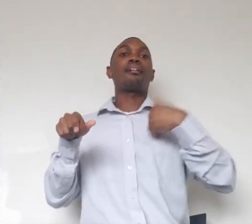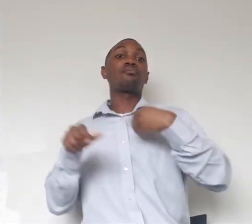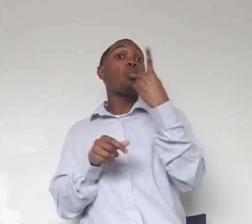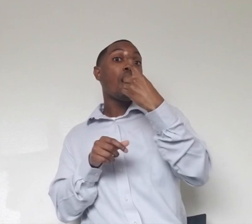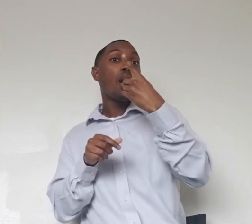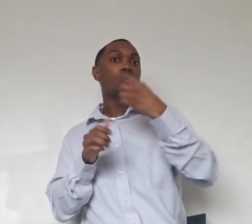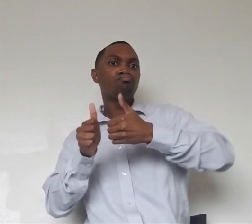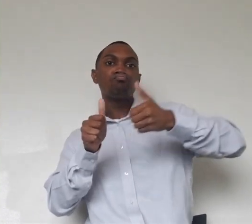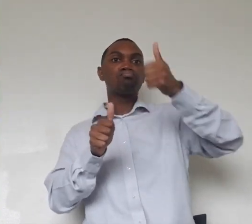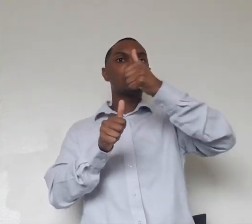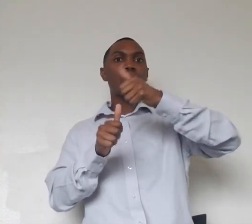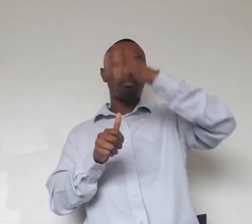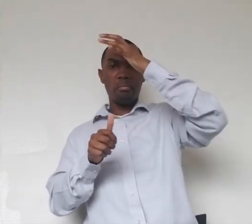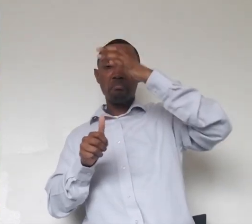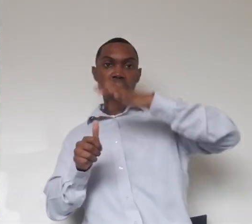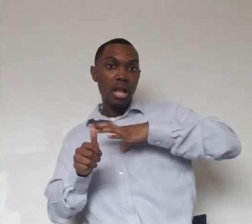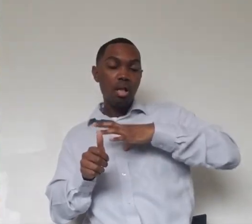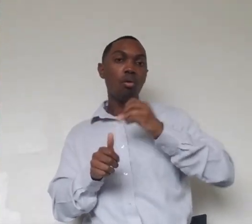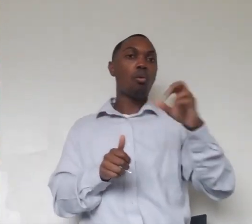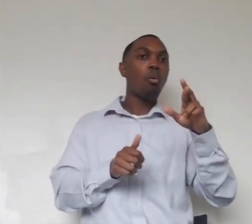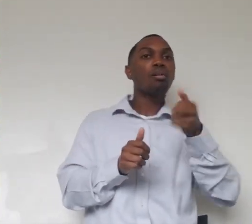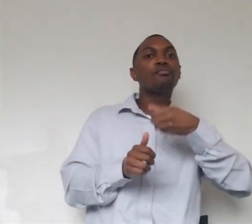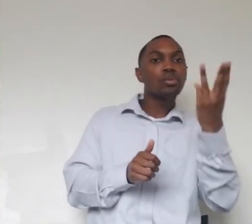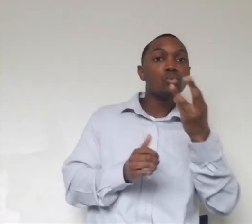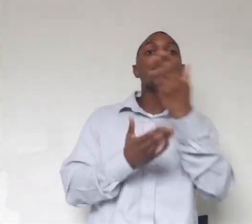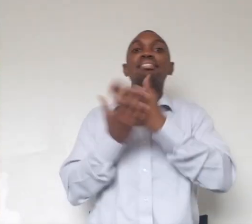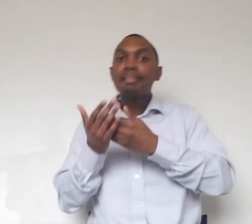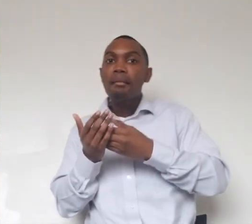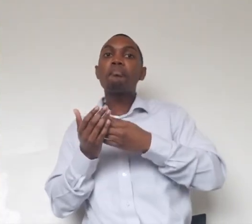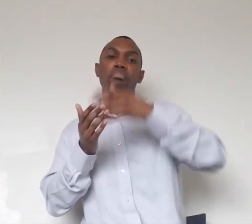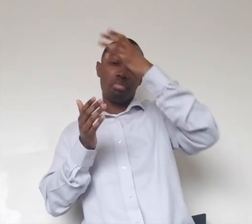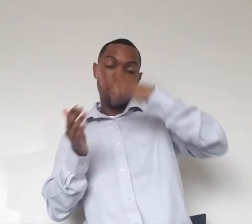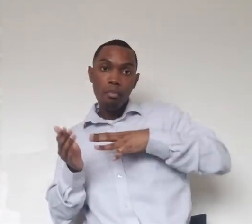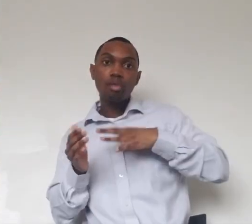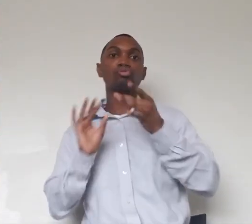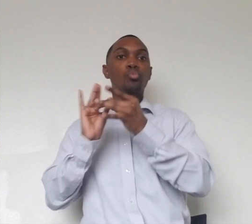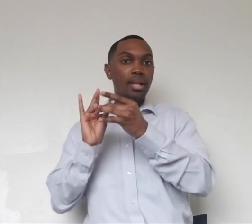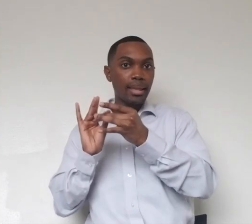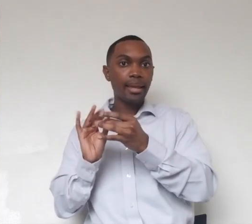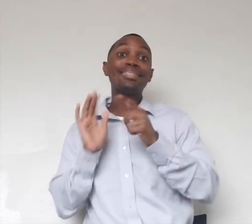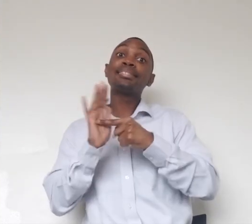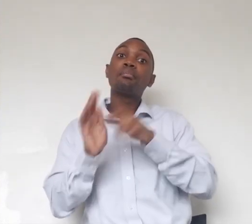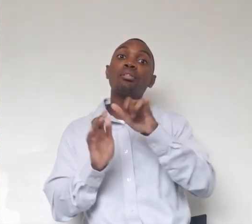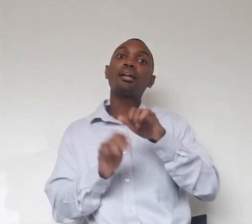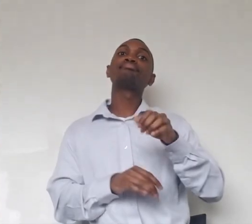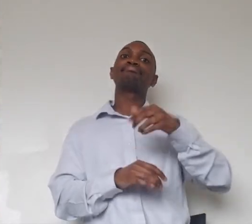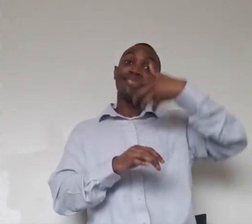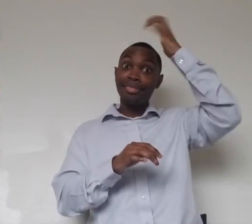brothers and are related. A good example of that, the Lion King demonstrated that beautifully. So Mufasa was our alpha male in the